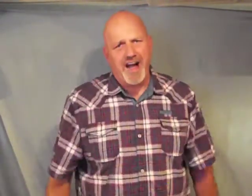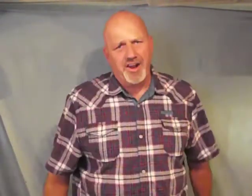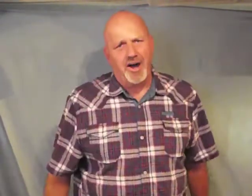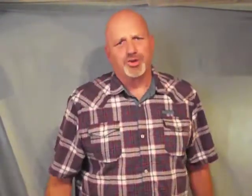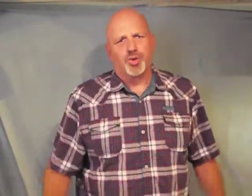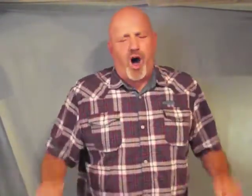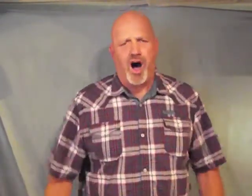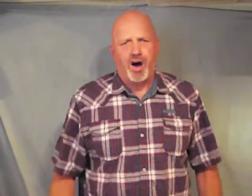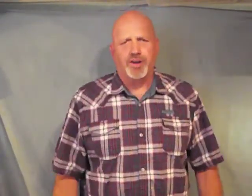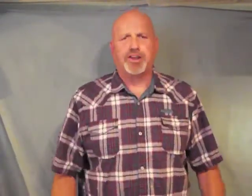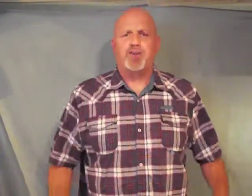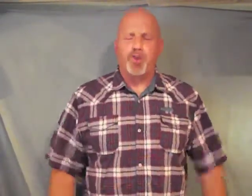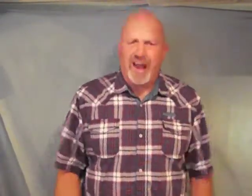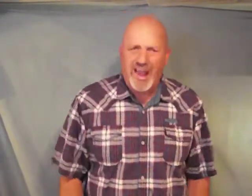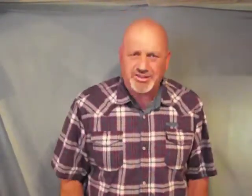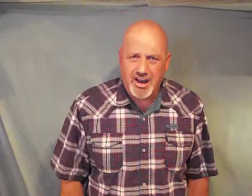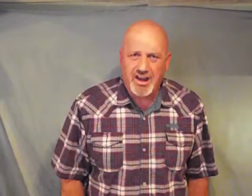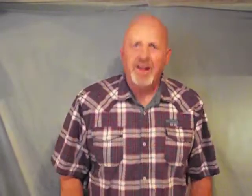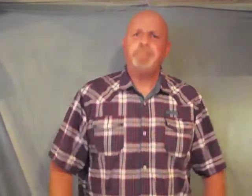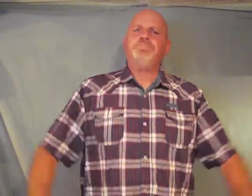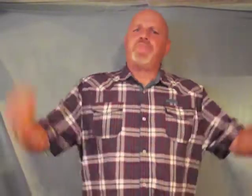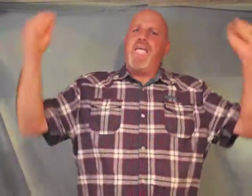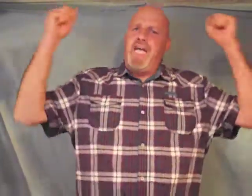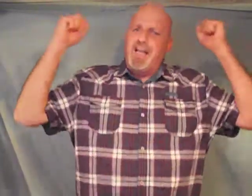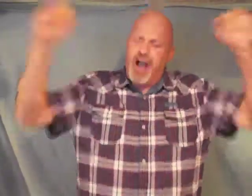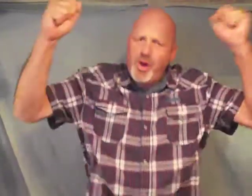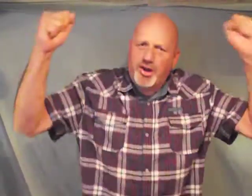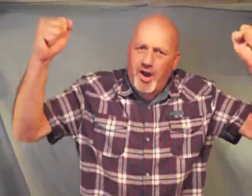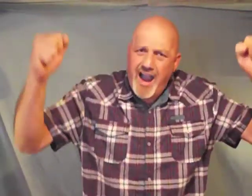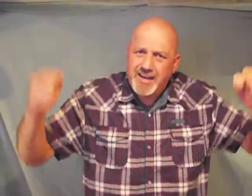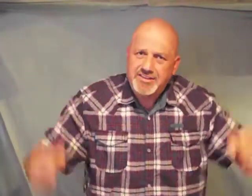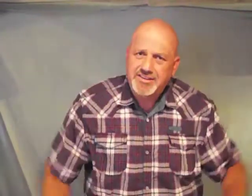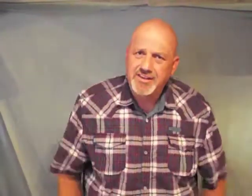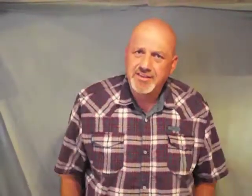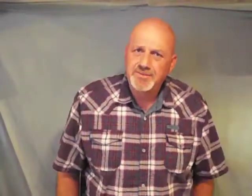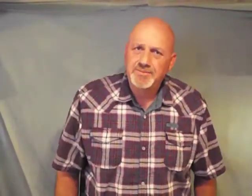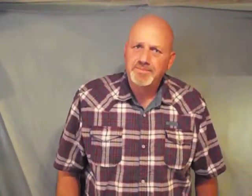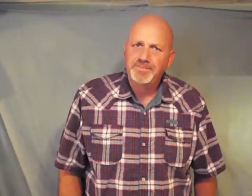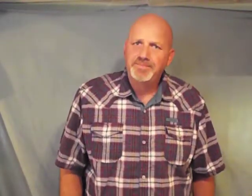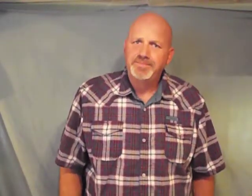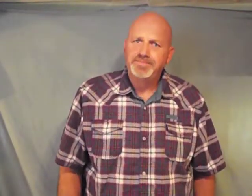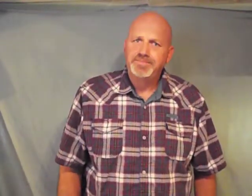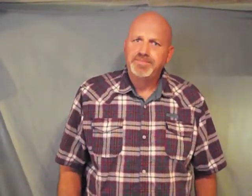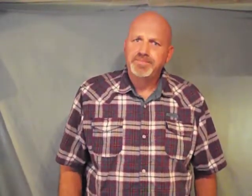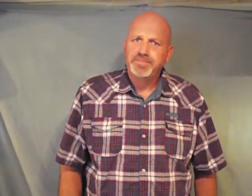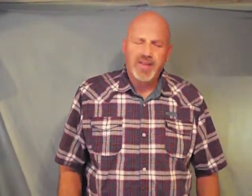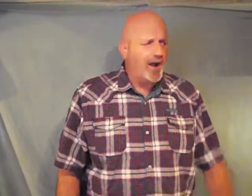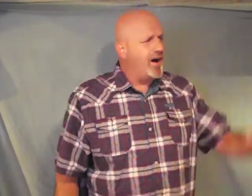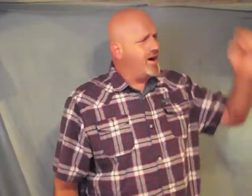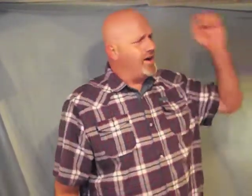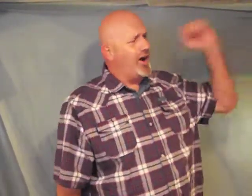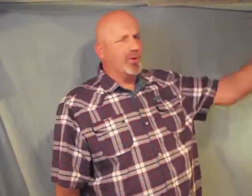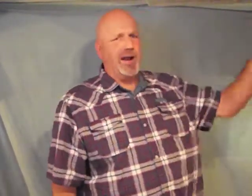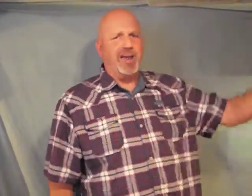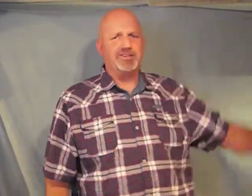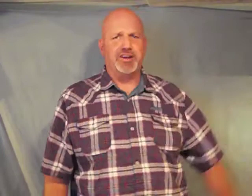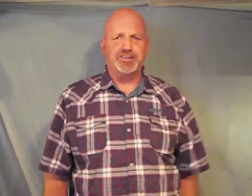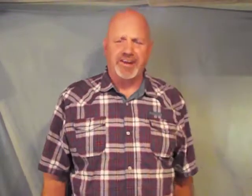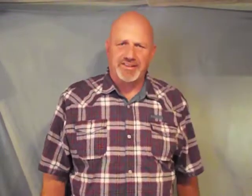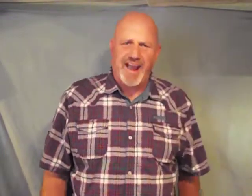those walls of religion and go to Christ there are no religions inside